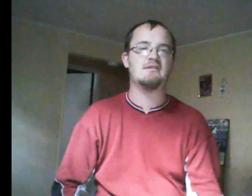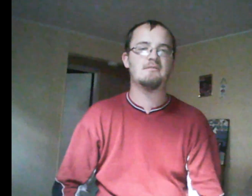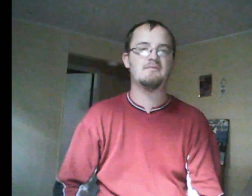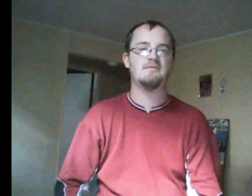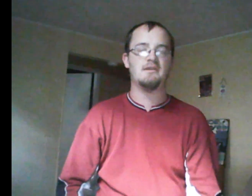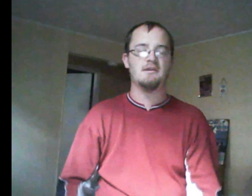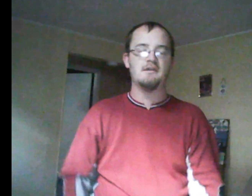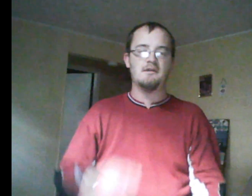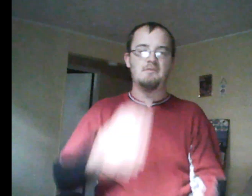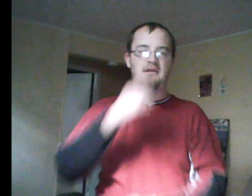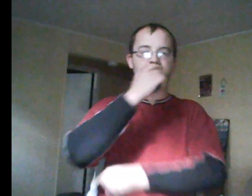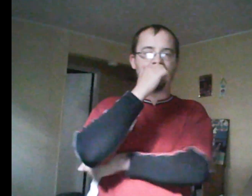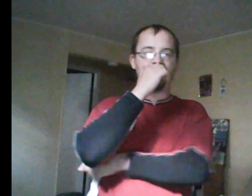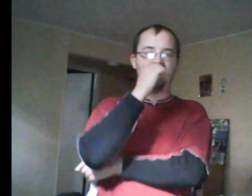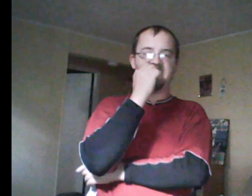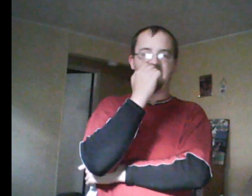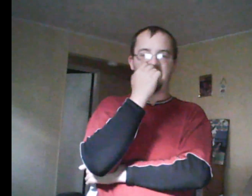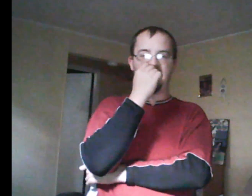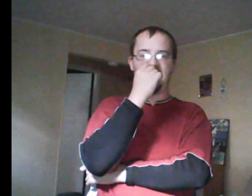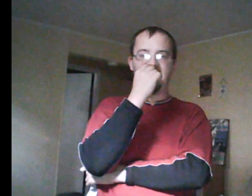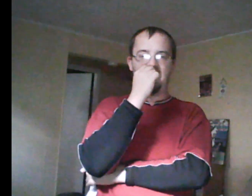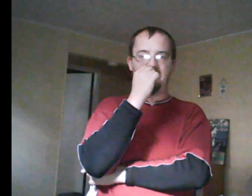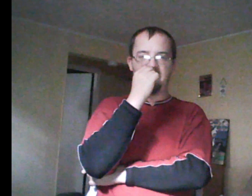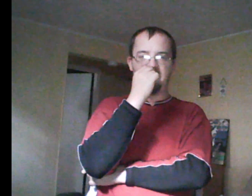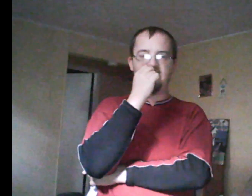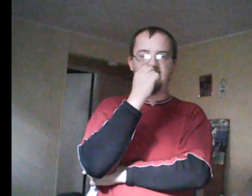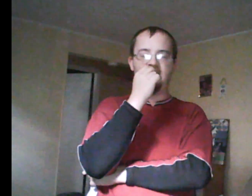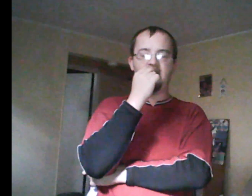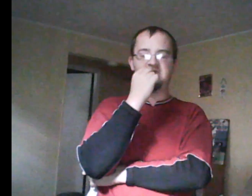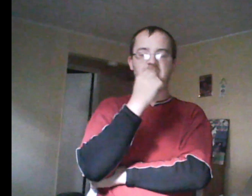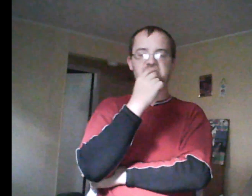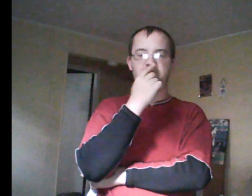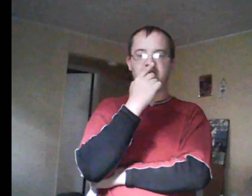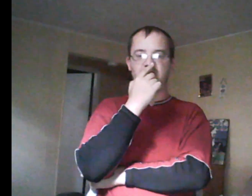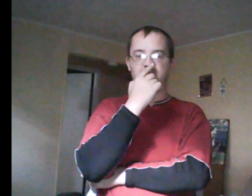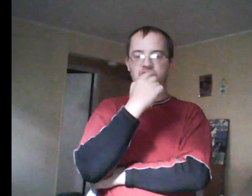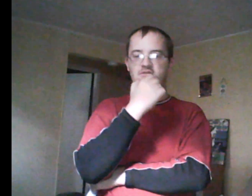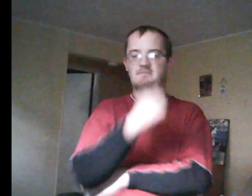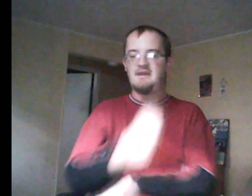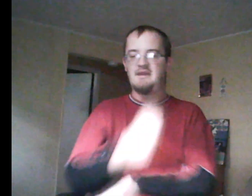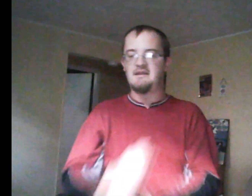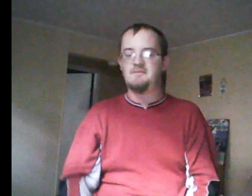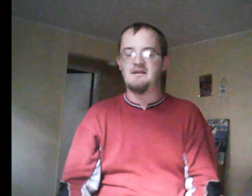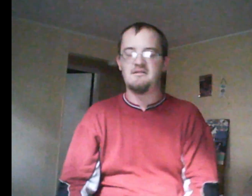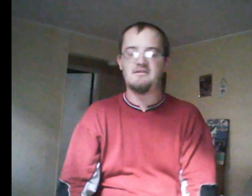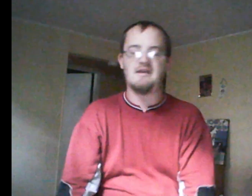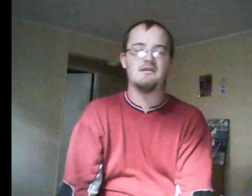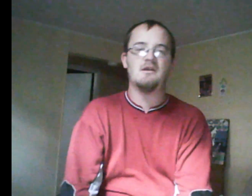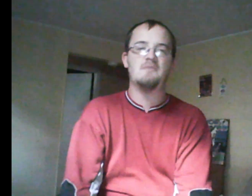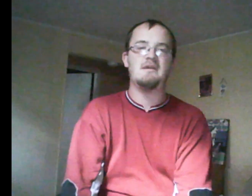But, anyway, the budgeting thing. And, you know, students don't know much about budgetary things. Some students might panic because of that. But Emma didn't like it and